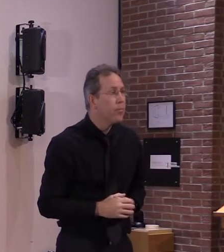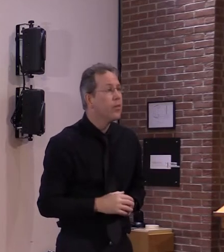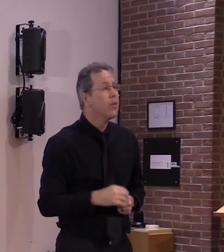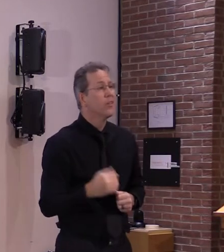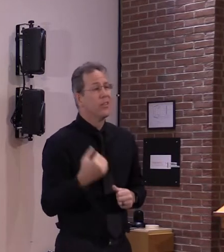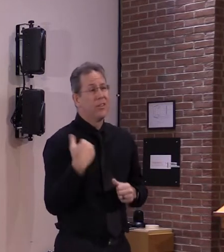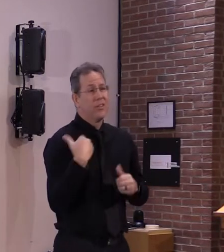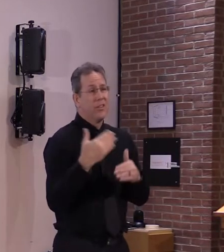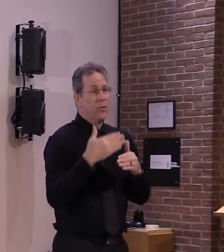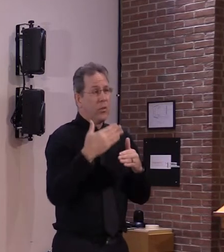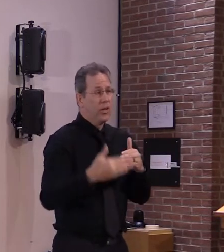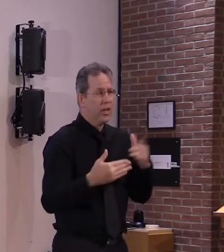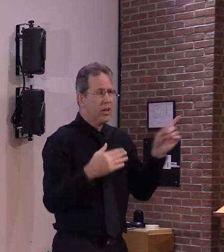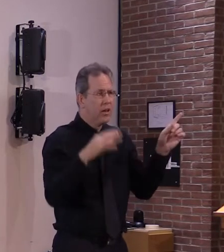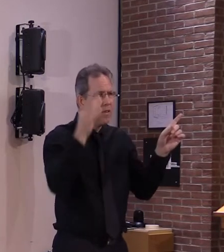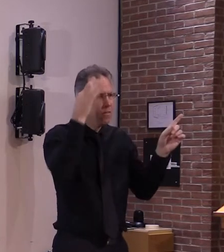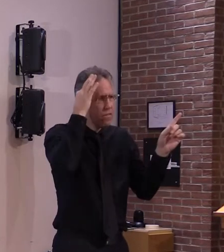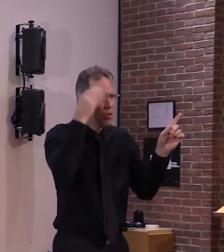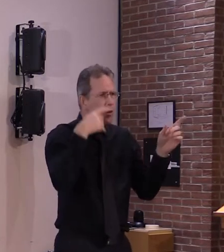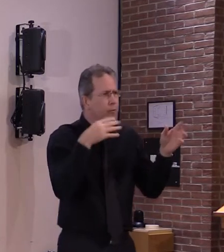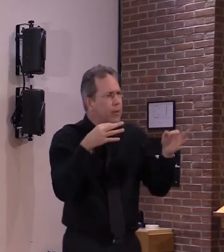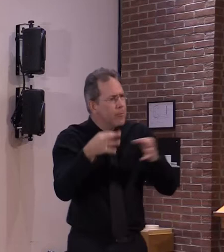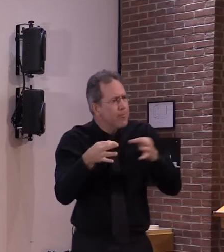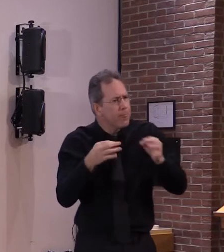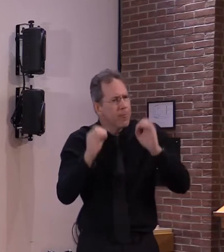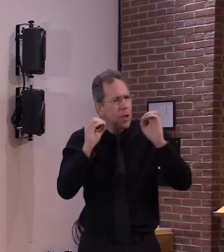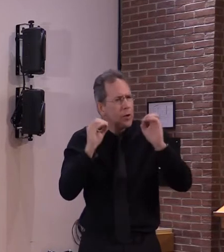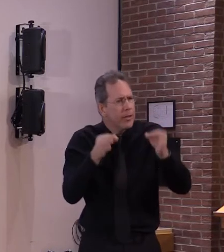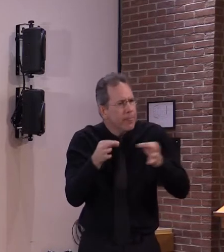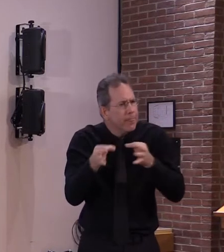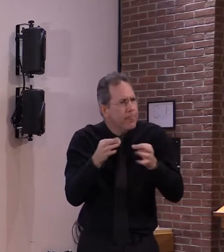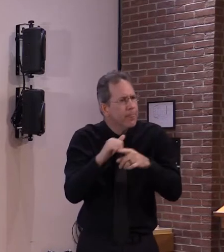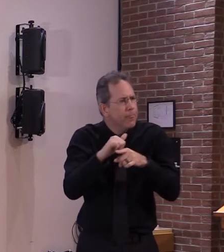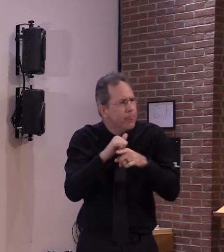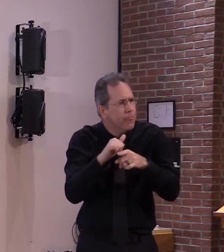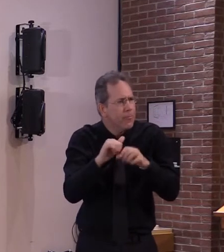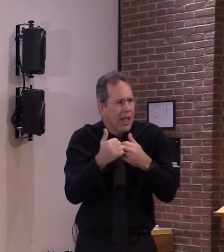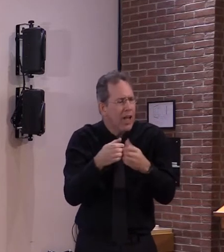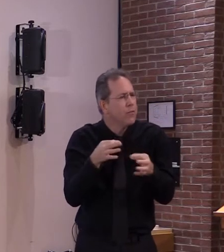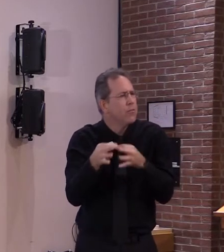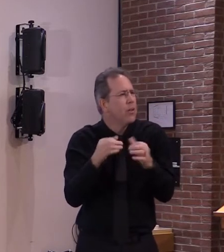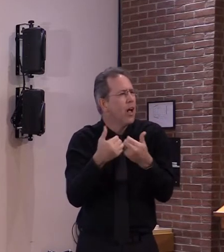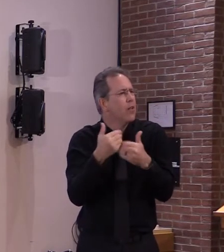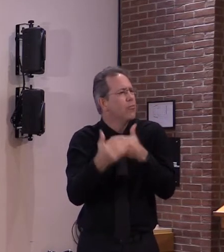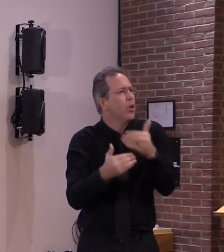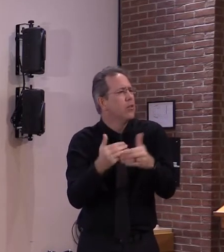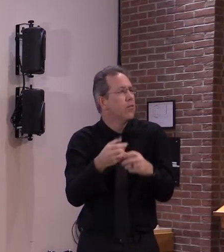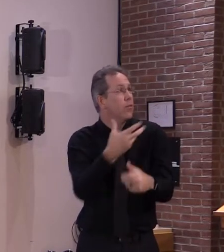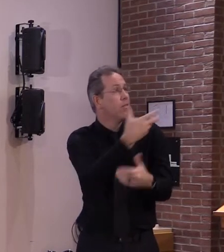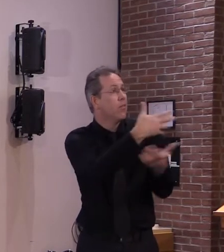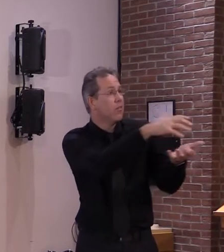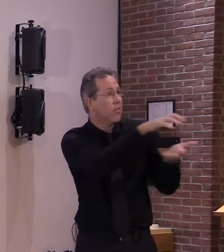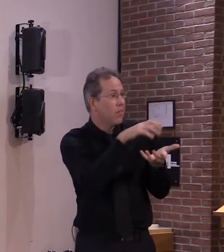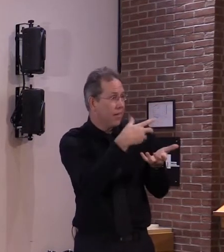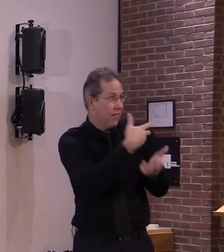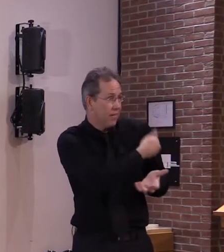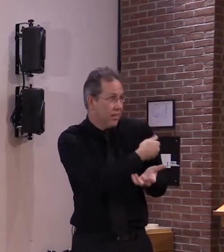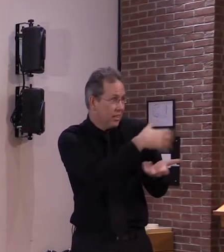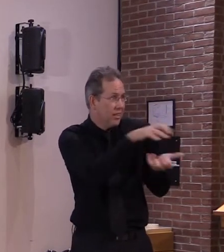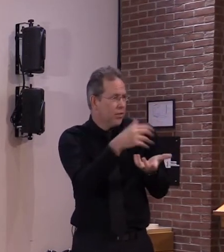we're going to continue to see more shipments the health department has been allocated weekly shipments of